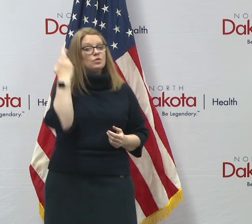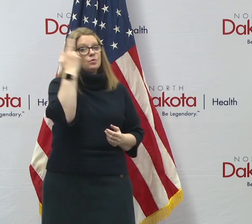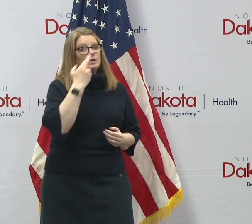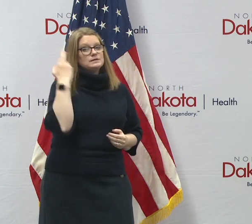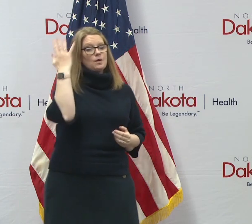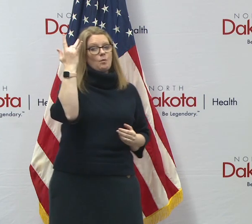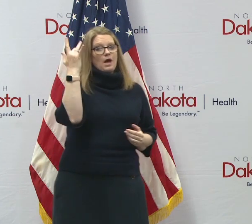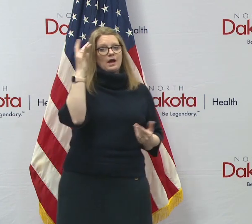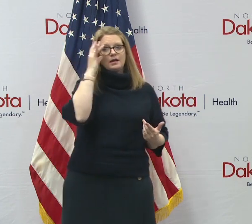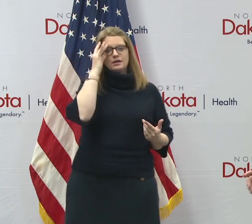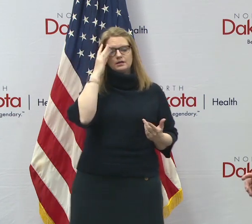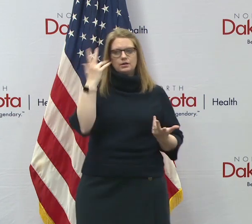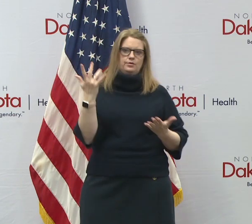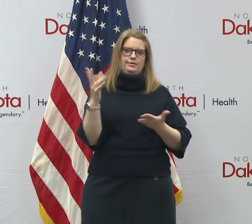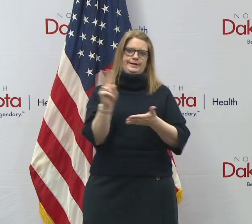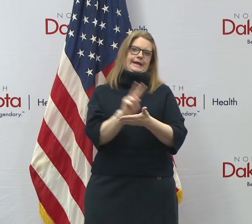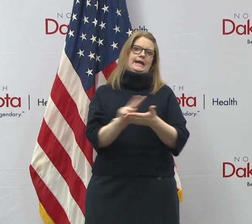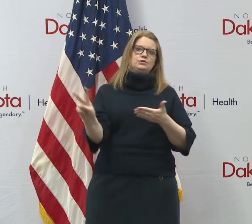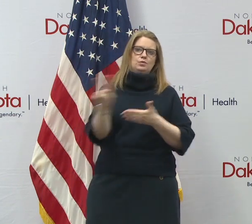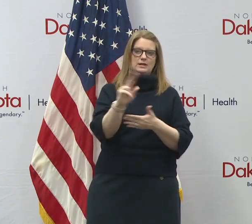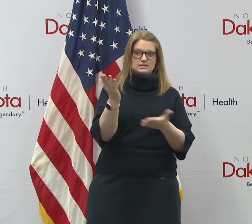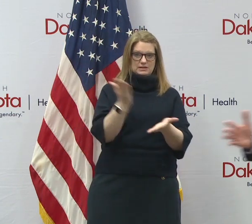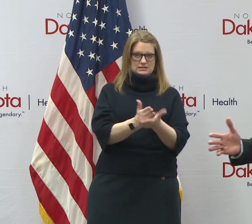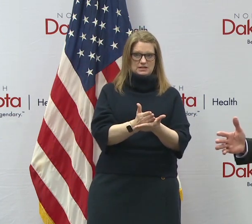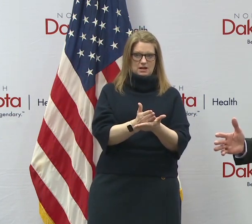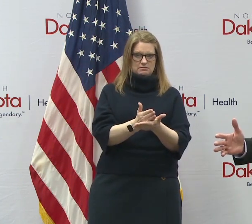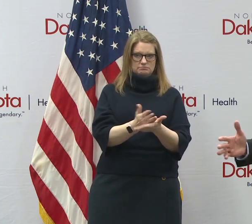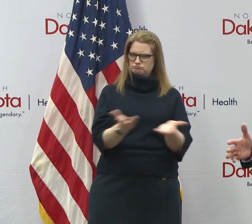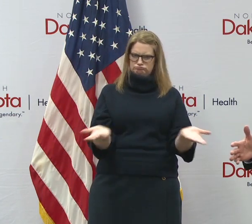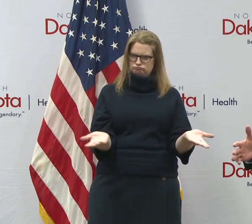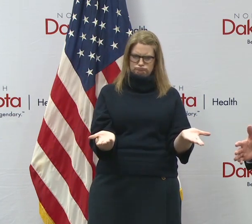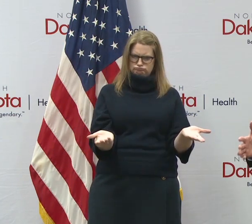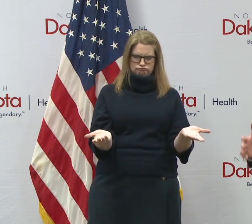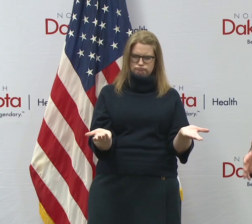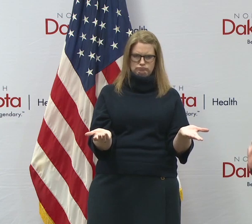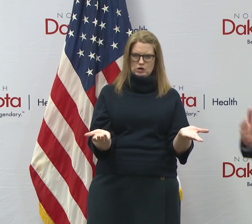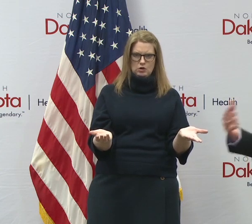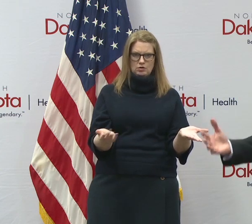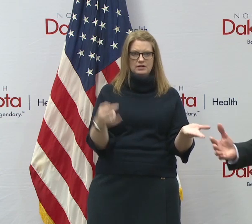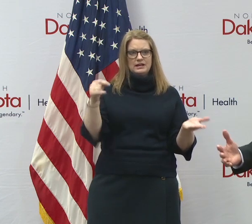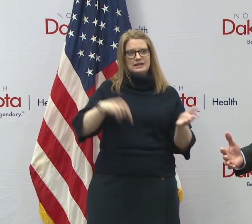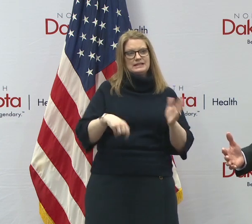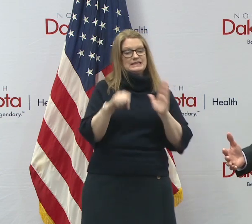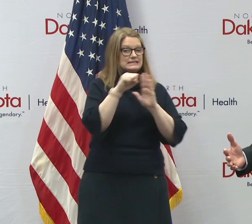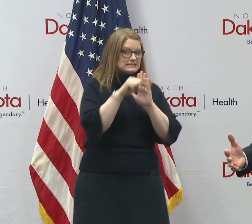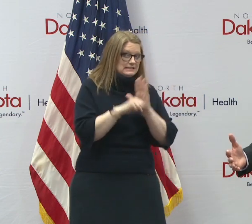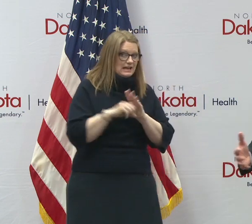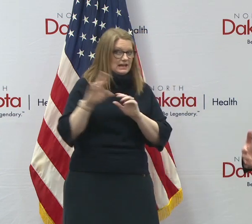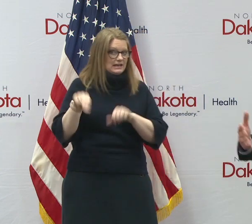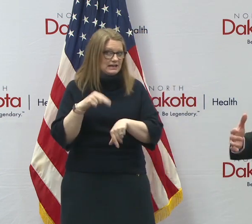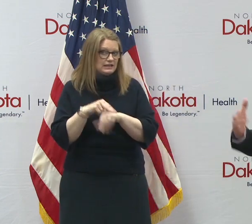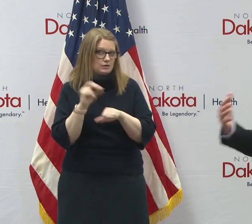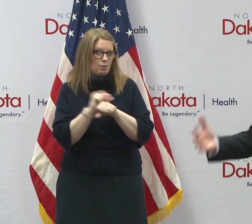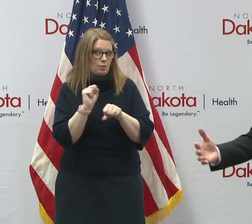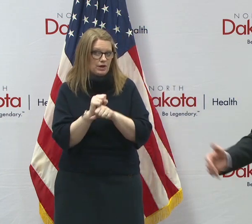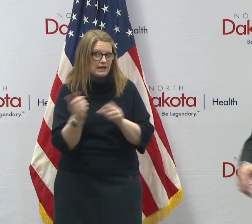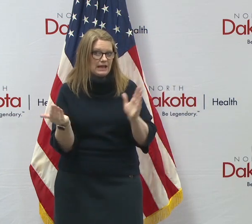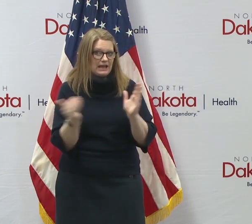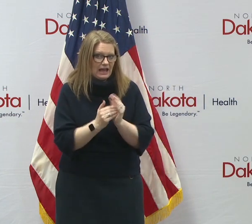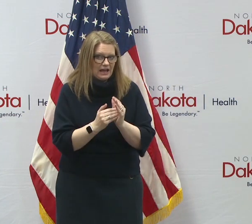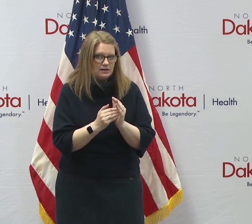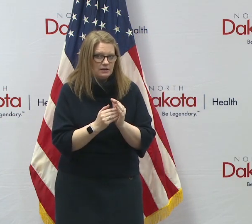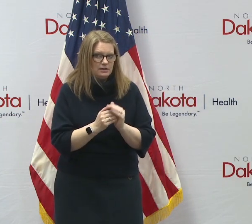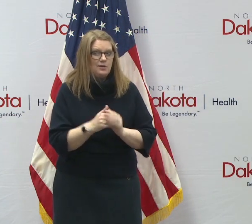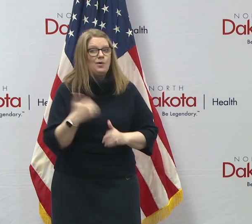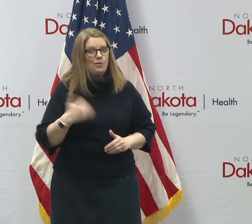because like in two weeks we can stop doing this. If we want to put this state and nation back to work, we're going to have to be really good at